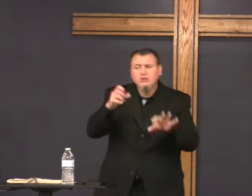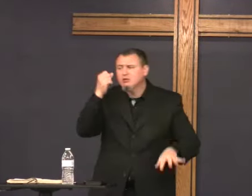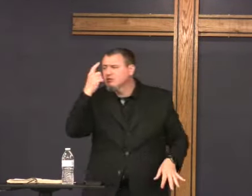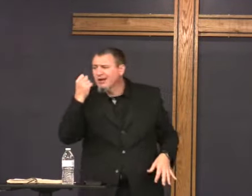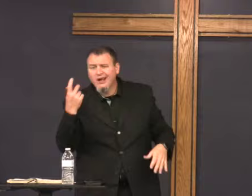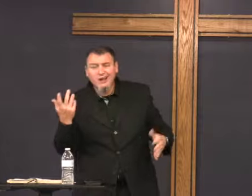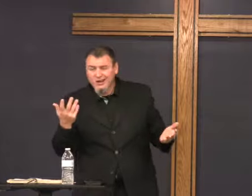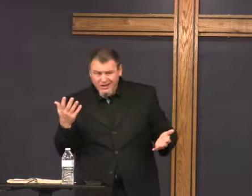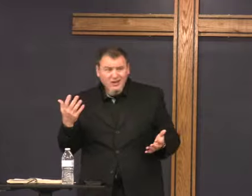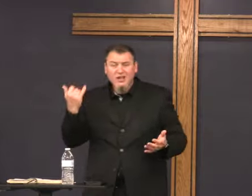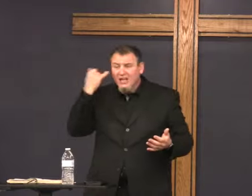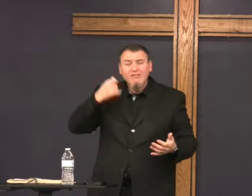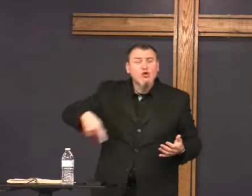it's important to understand